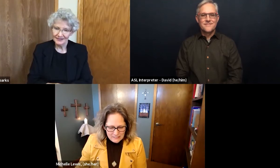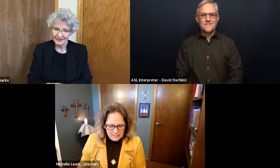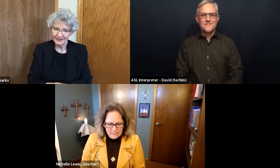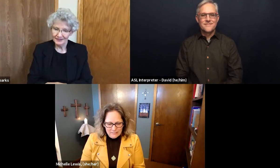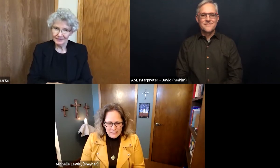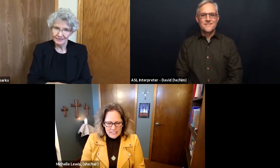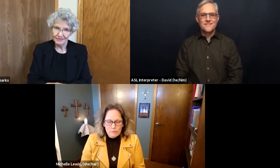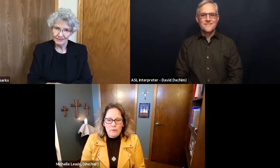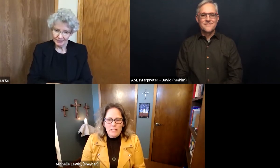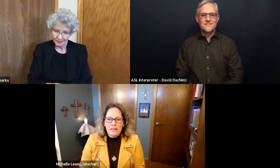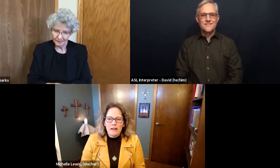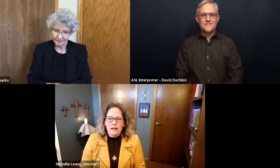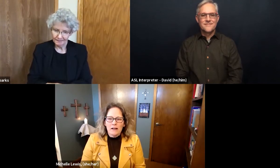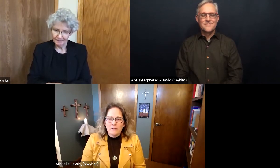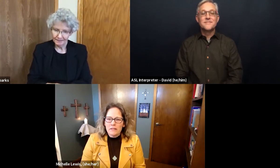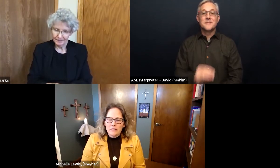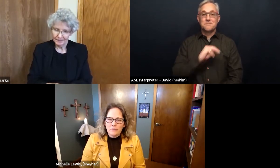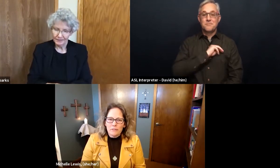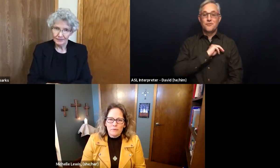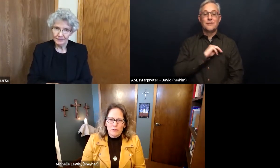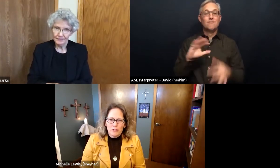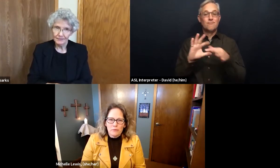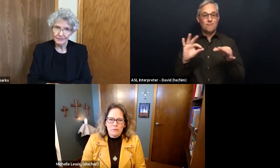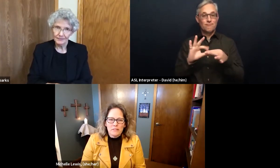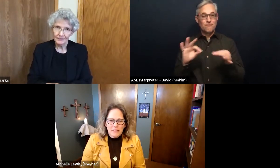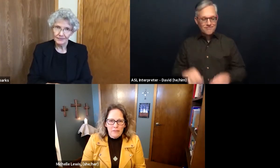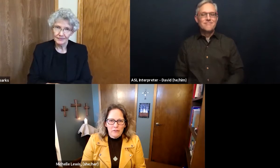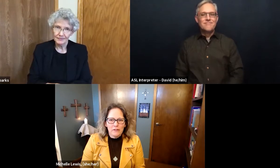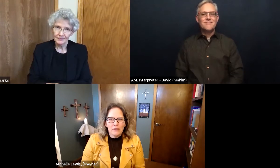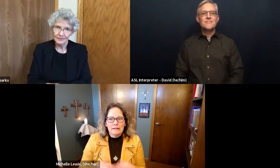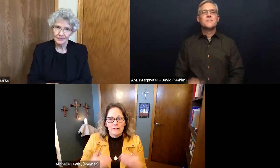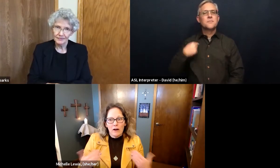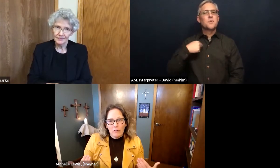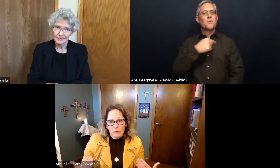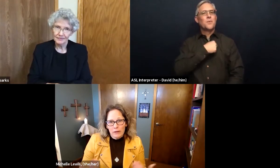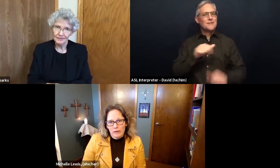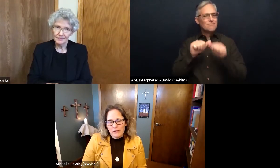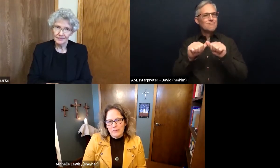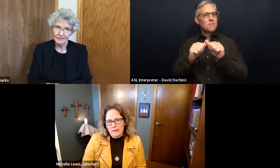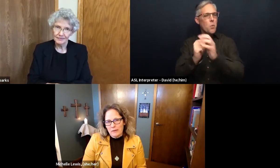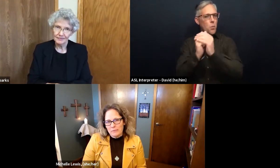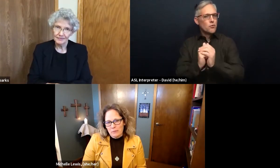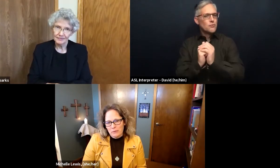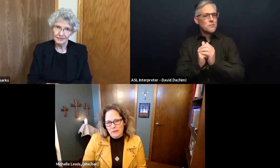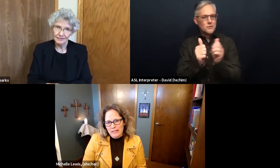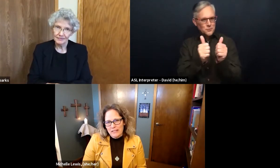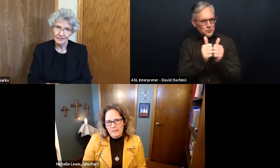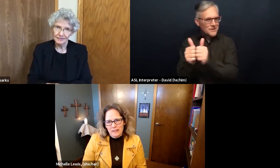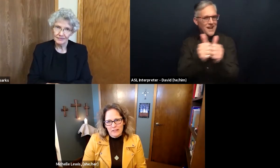All right, we continue to worship together, although we are all separated in